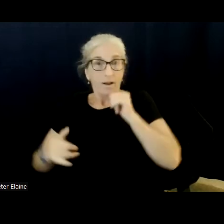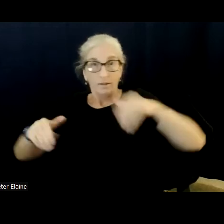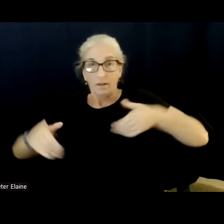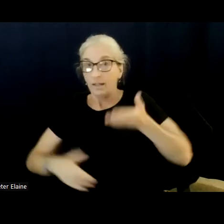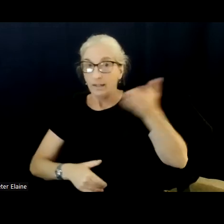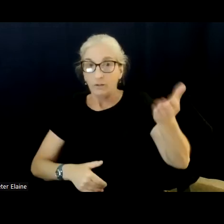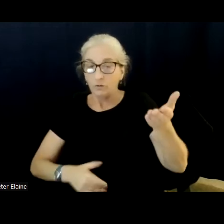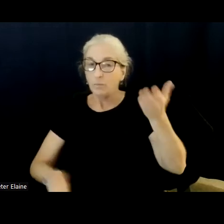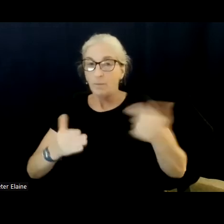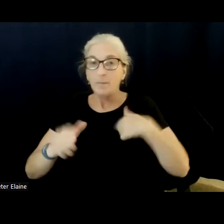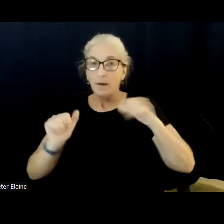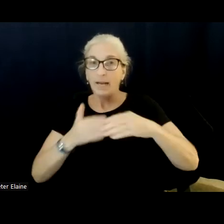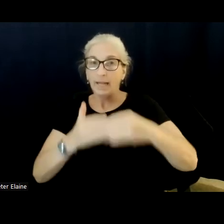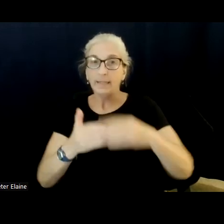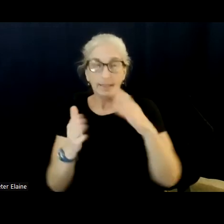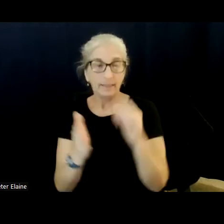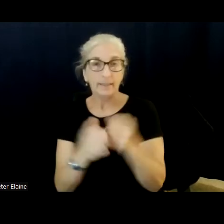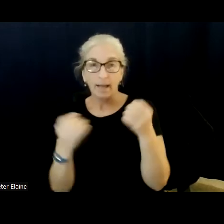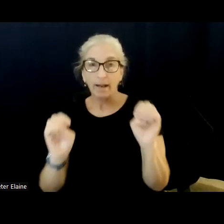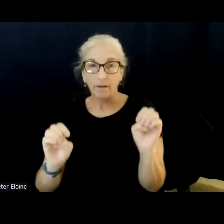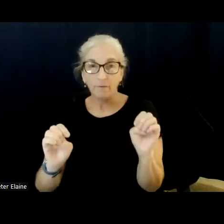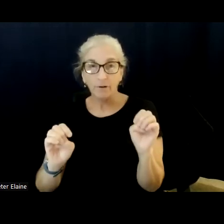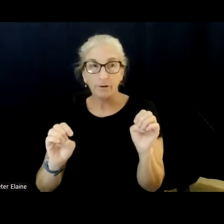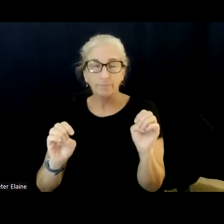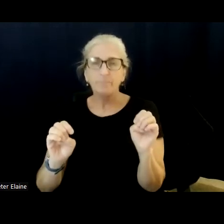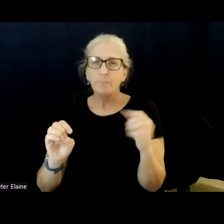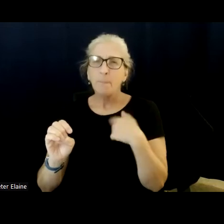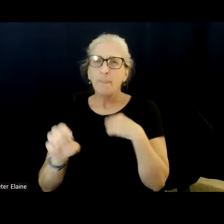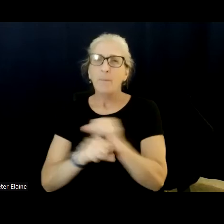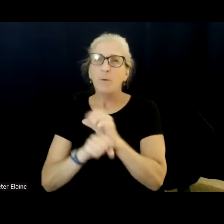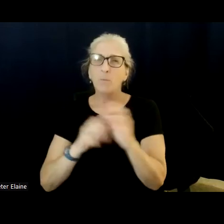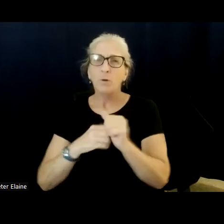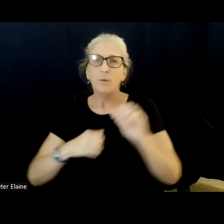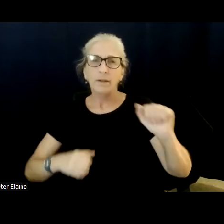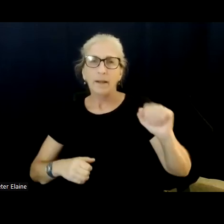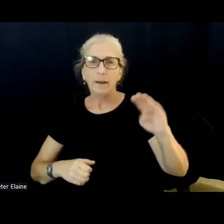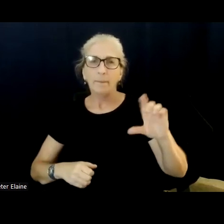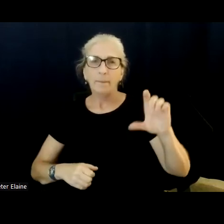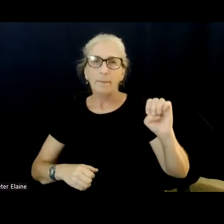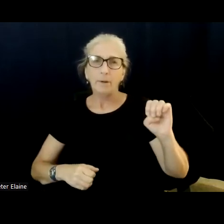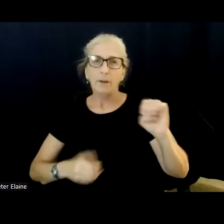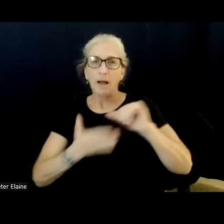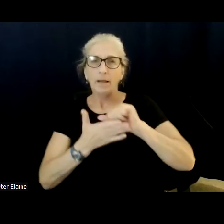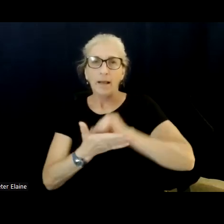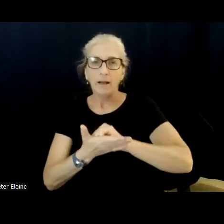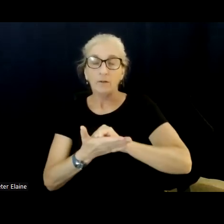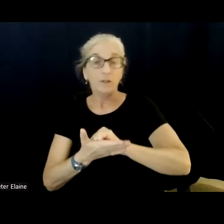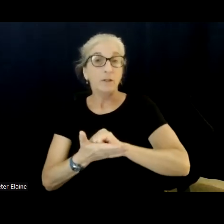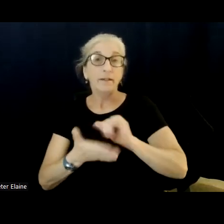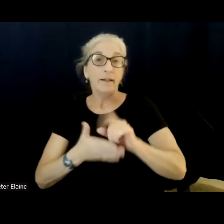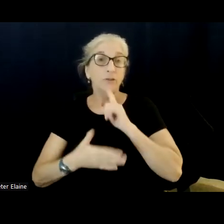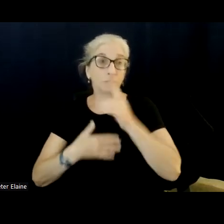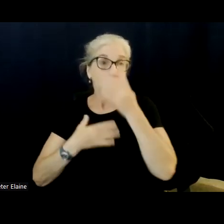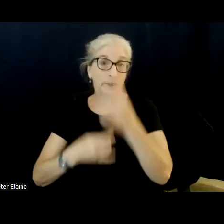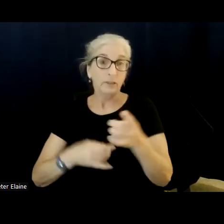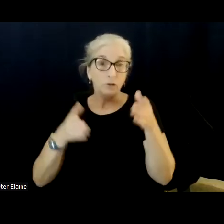In the meantime, I've been working closely with the ABLE accounts, which I think is a really interesting way to